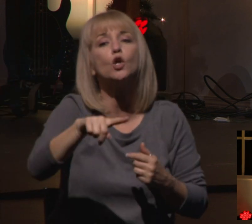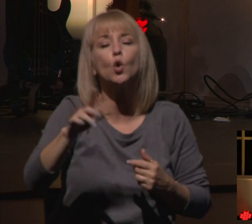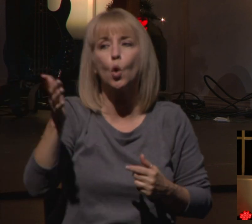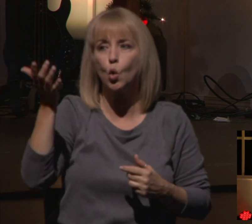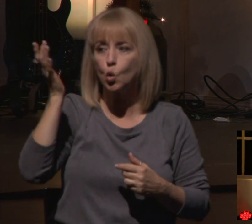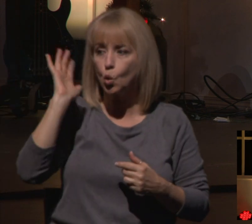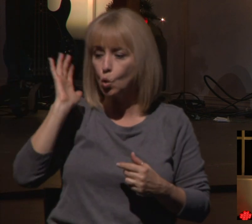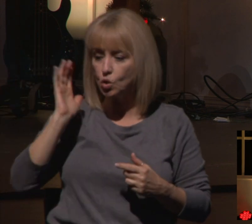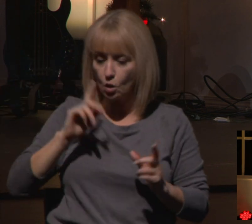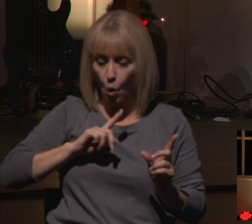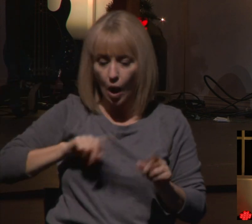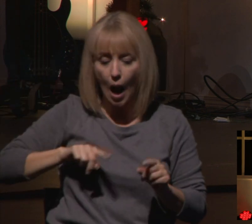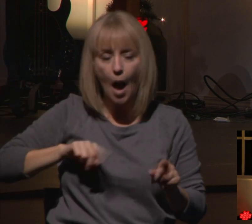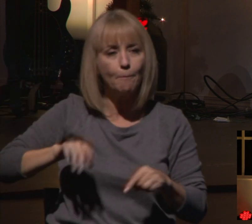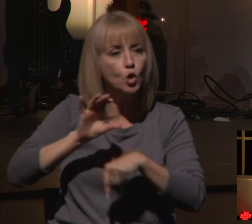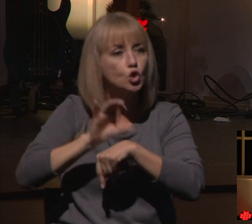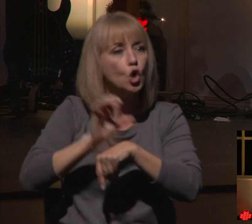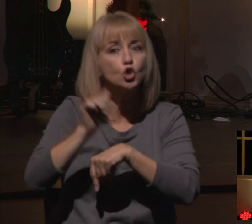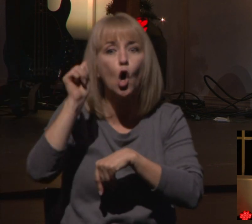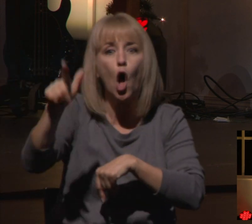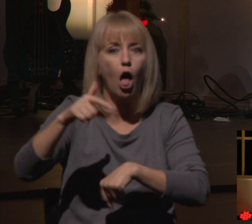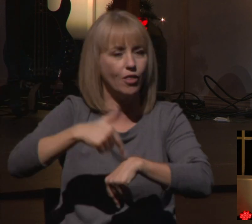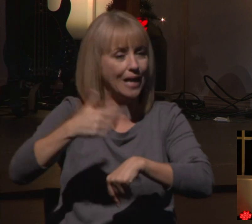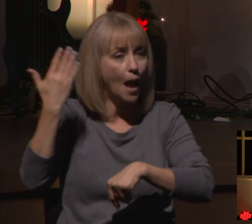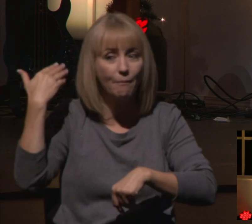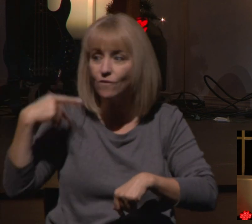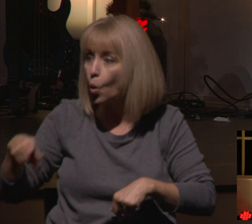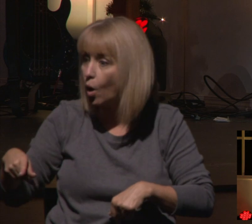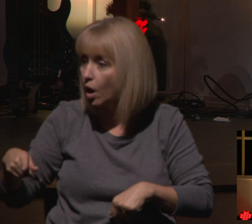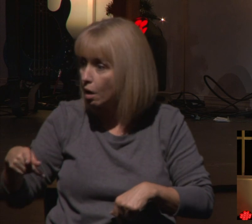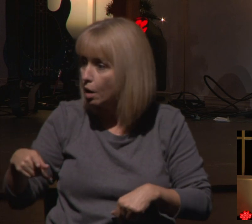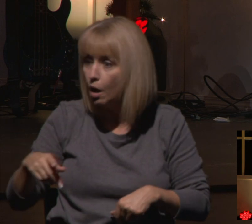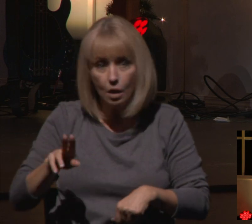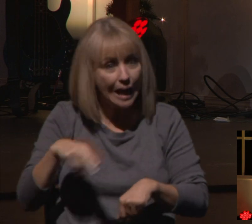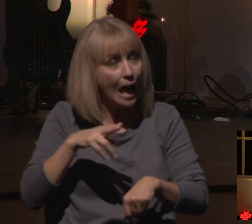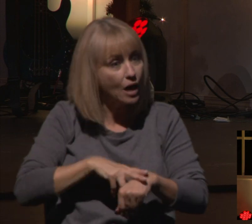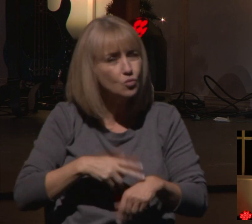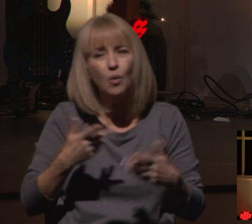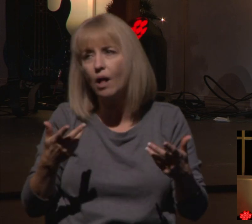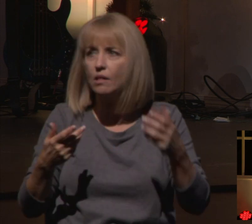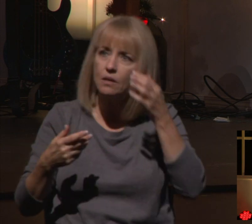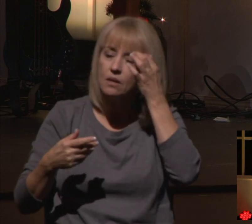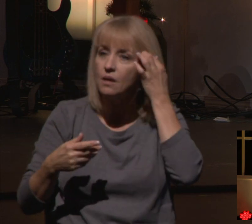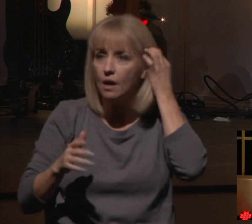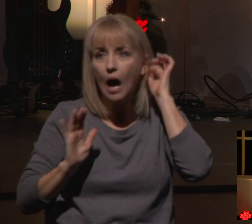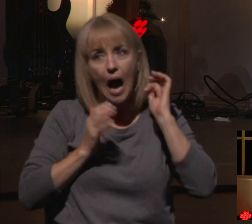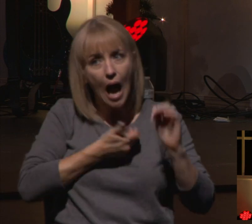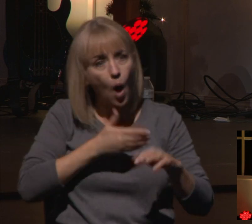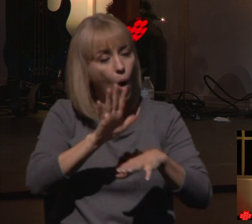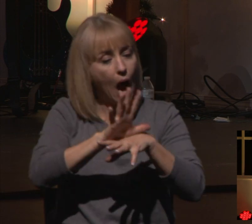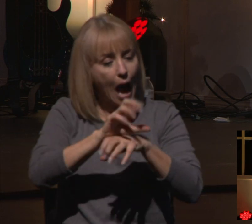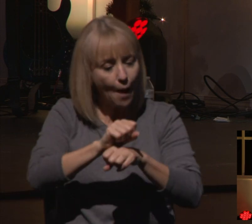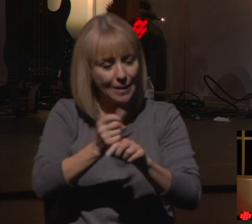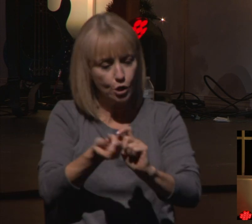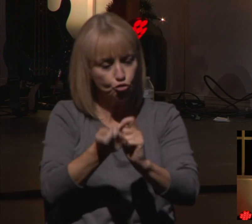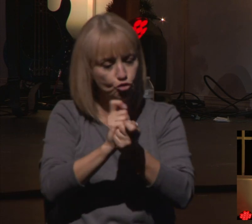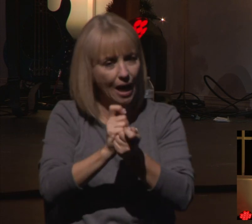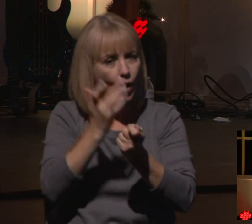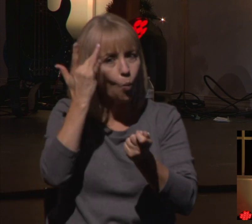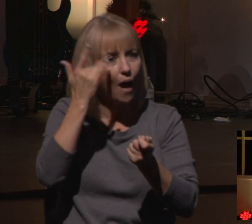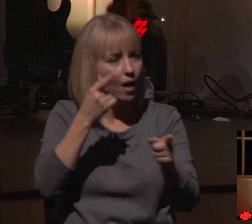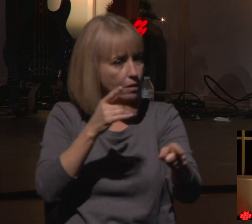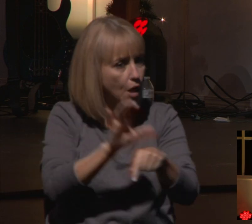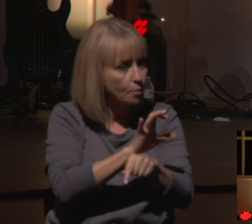family and you would come here all the time? Naturally, because of the way things have unfolded, our habits have changed and we are moved online.